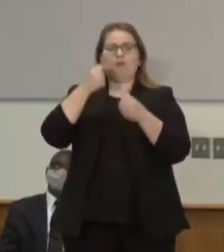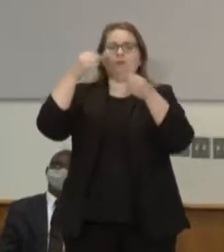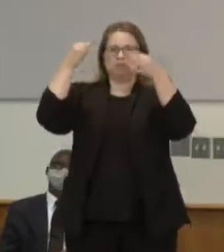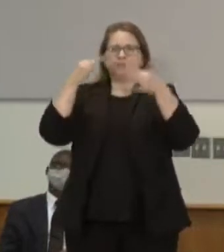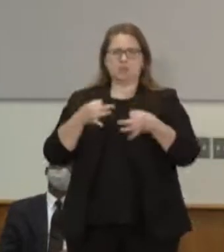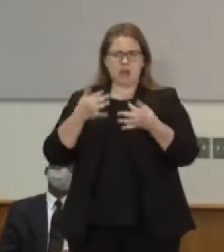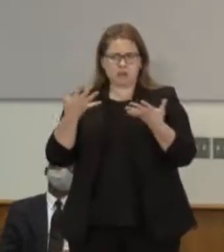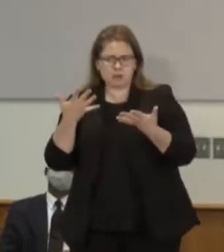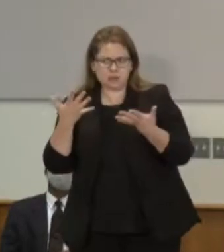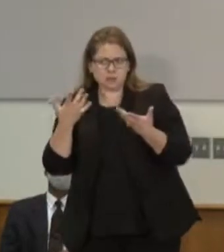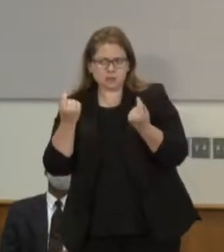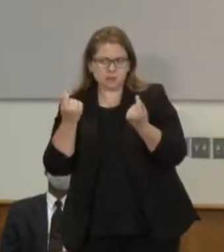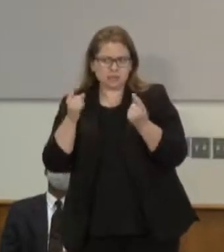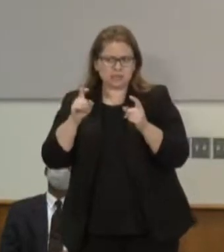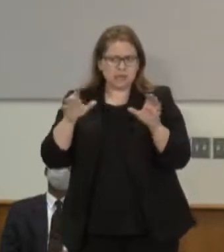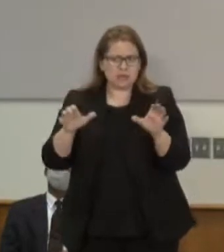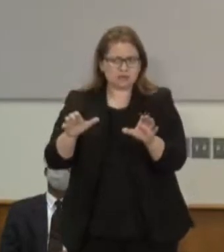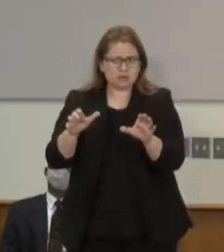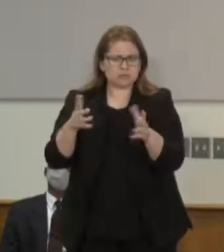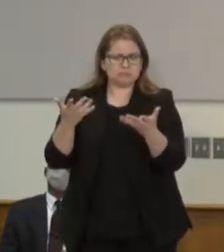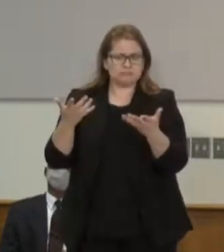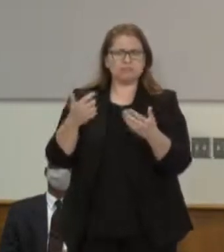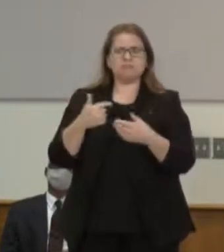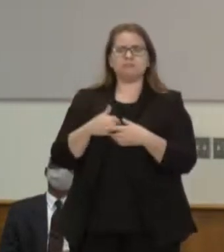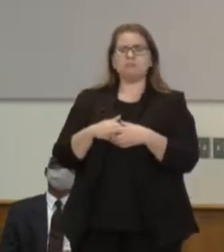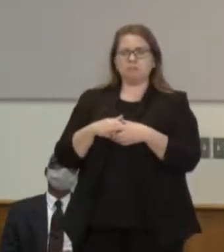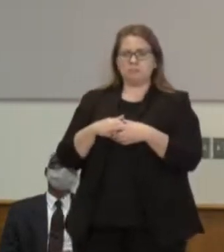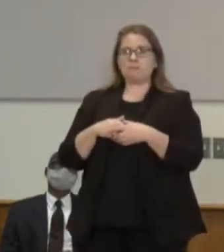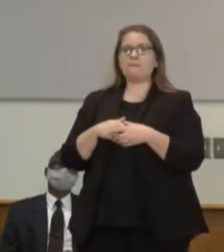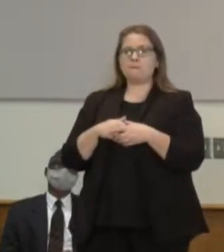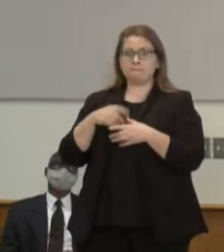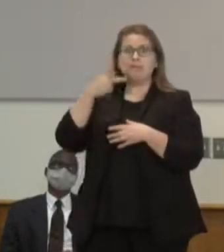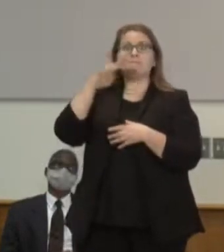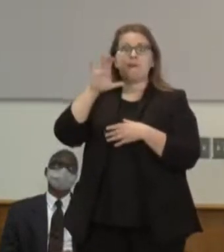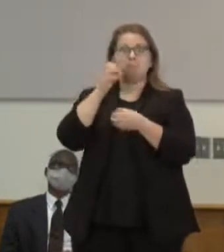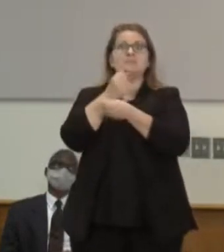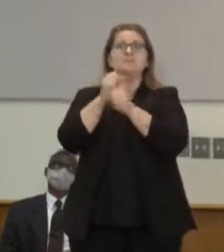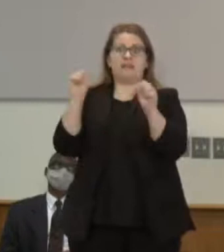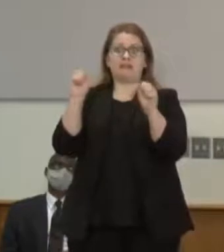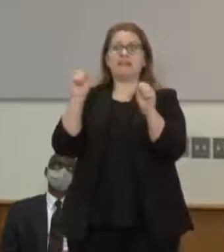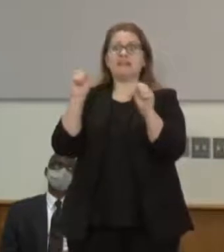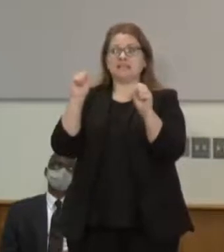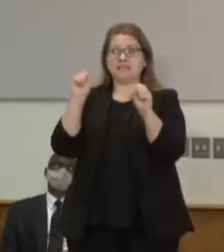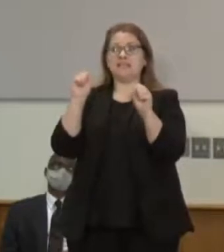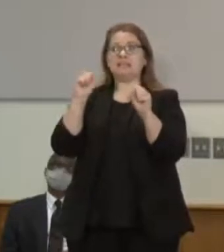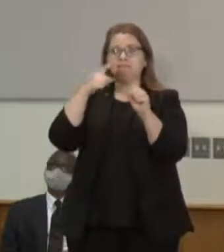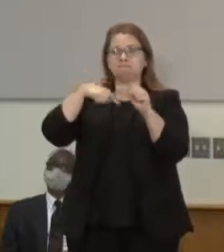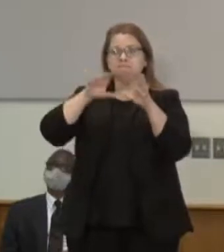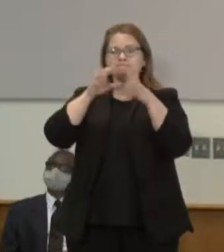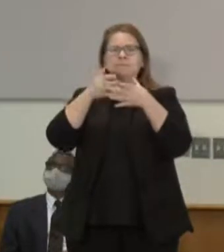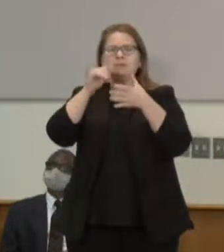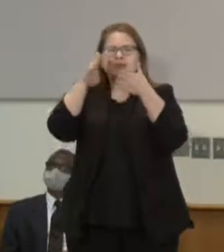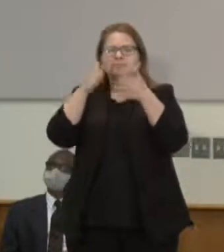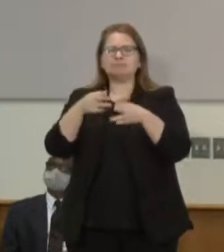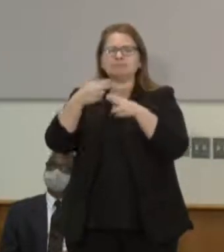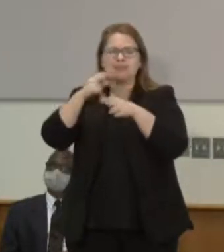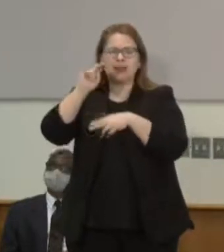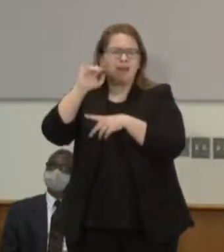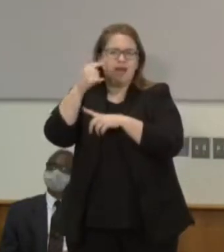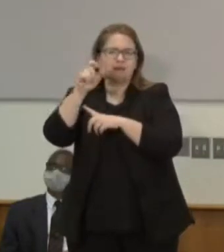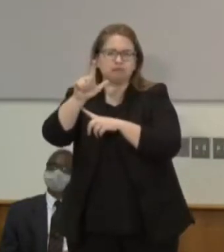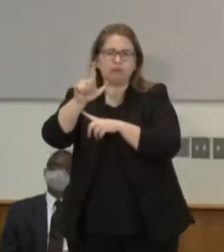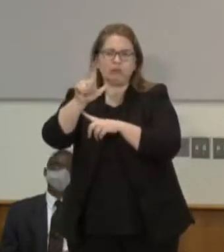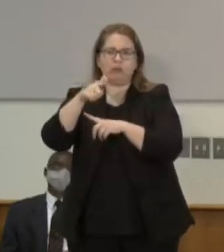a representative from the department of public safety Nigel Perrault he's the native american liaison from the department of public safety to have that conversation